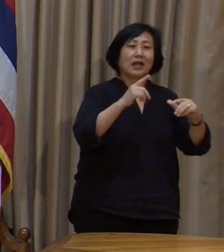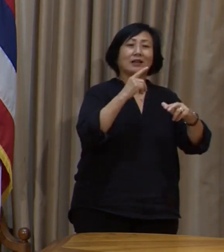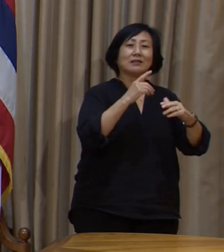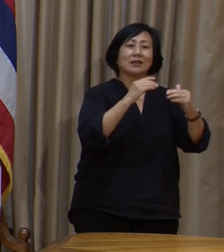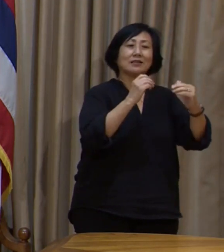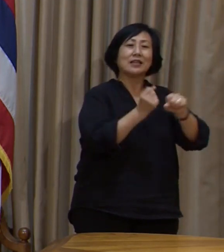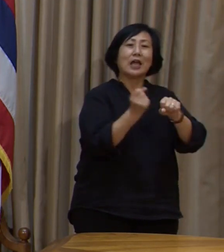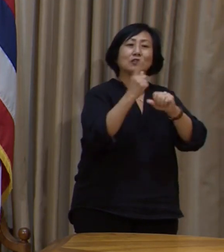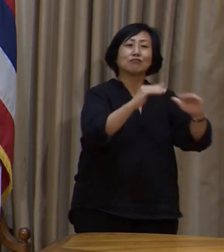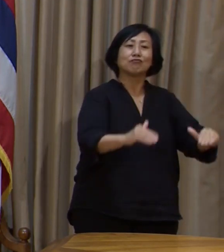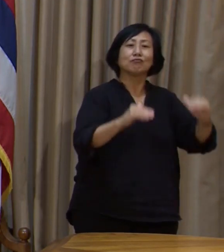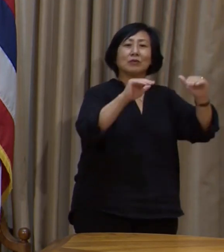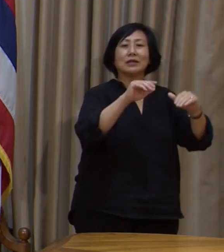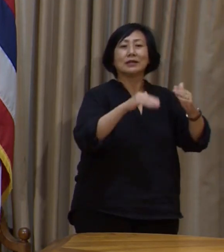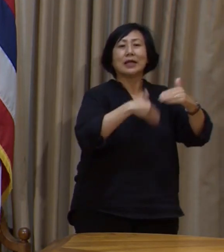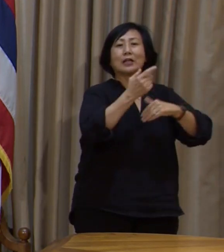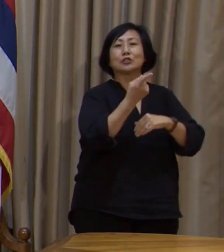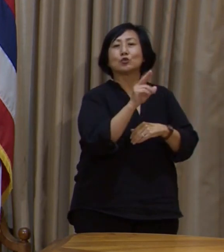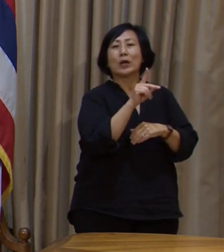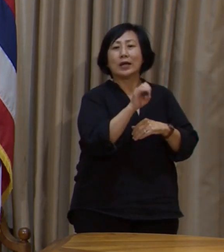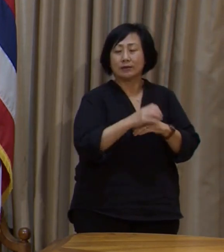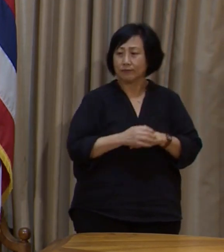Okay, Manolo, did you have a follow-up on that?